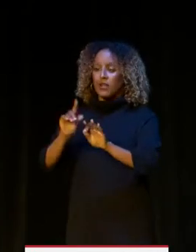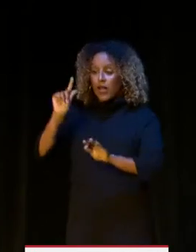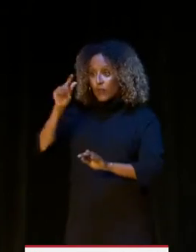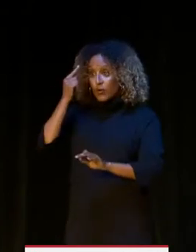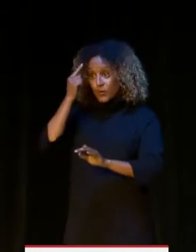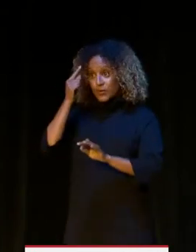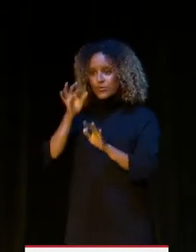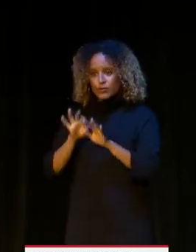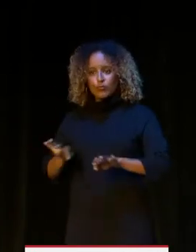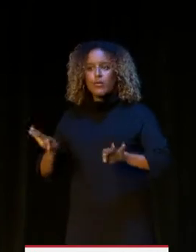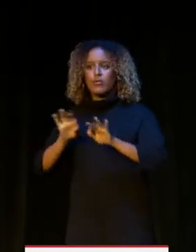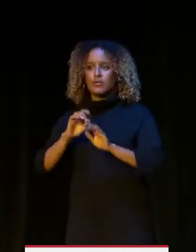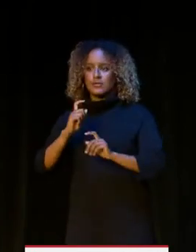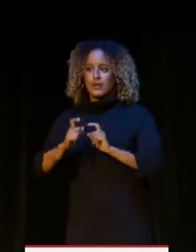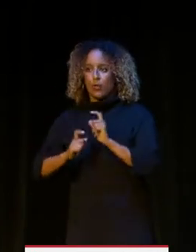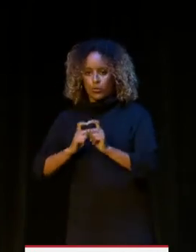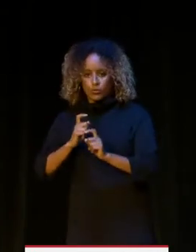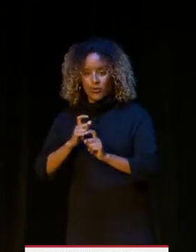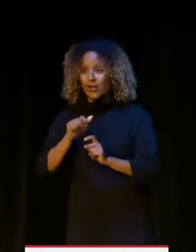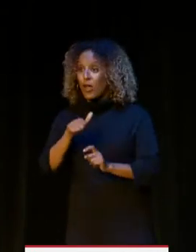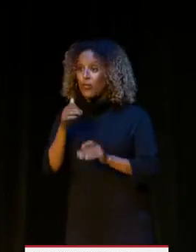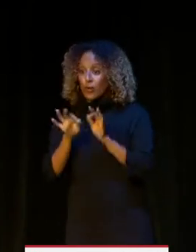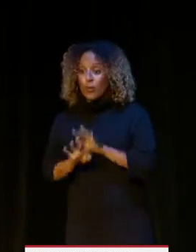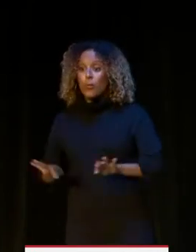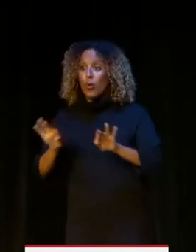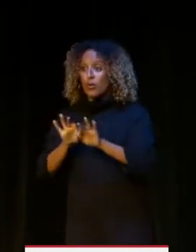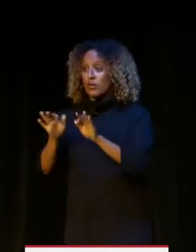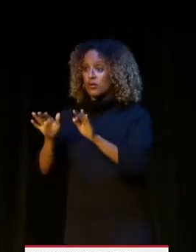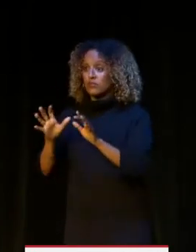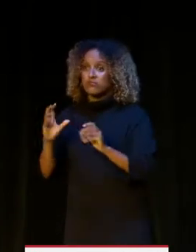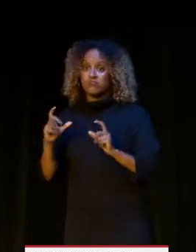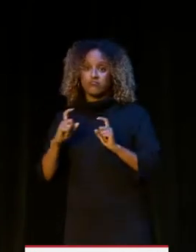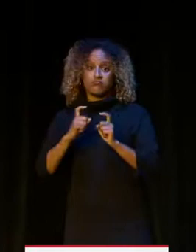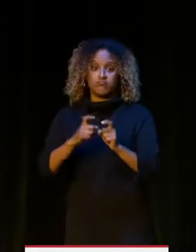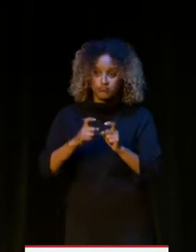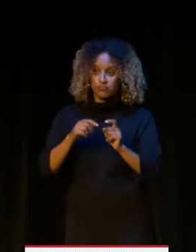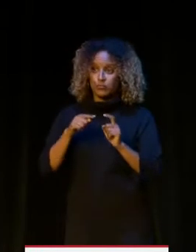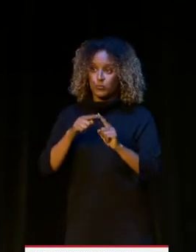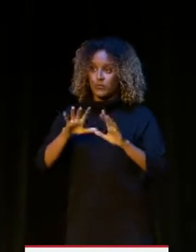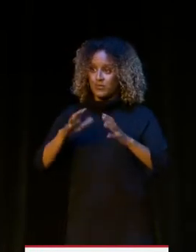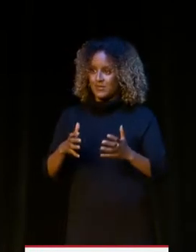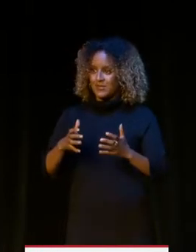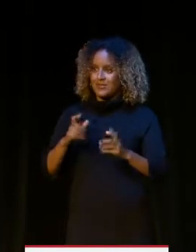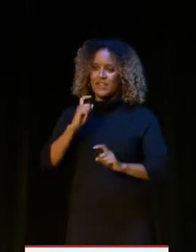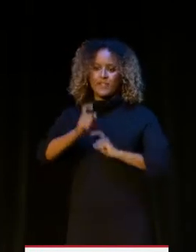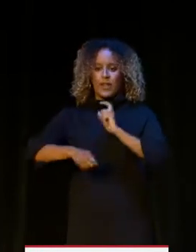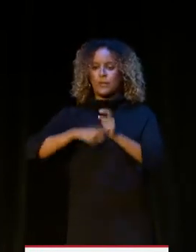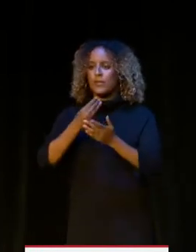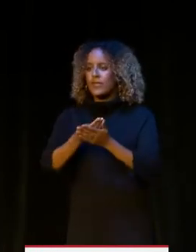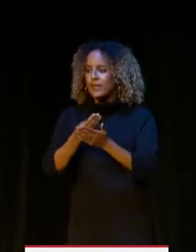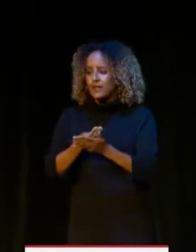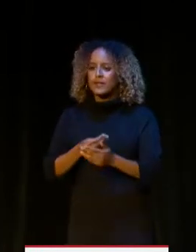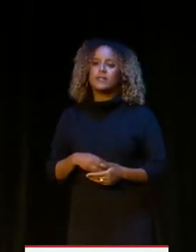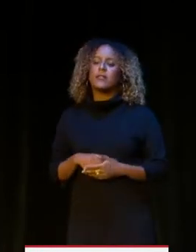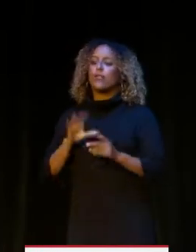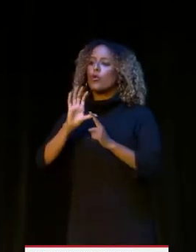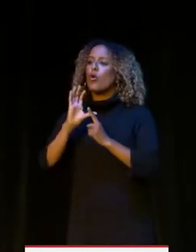government is a critical stakeholder, but another critical stakeholder are the cultural consumers, the philanthropies, the